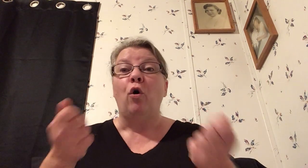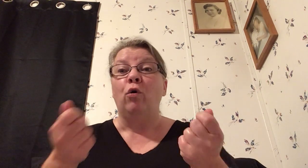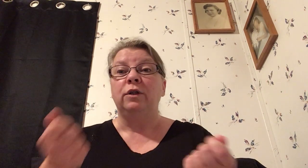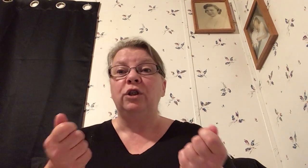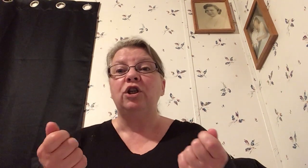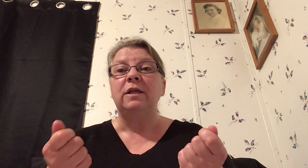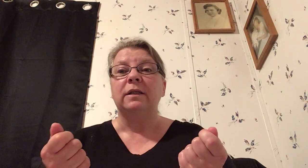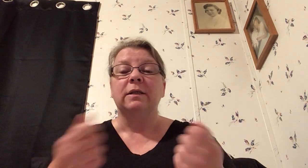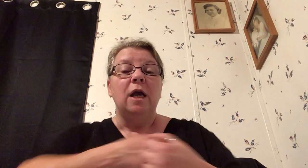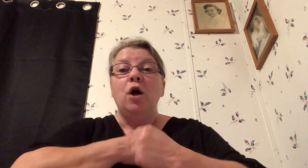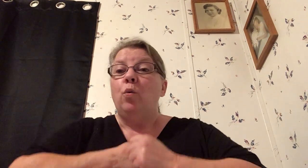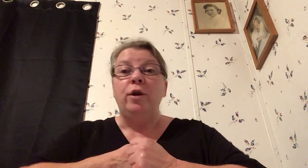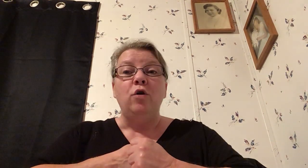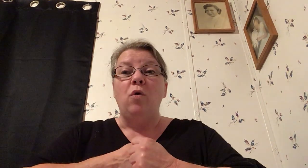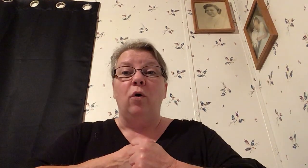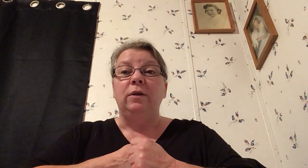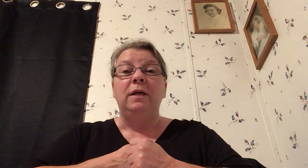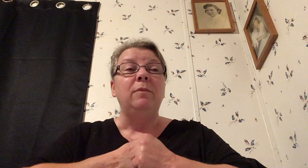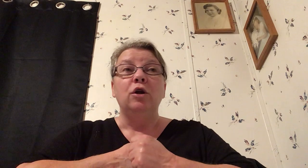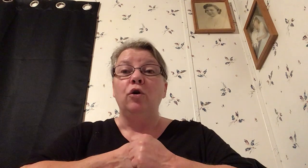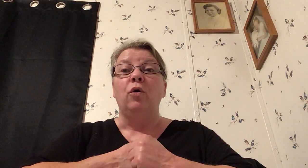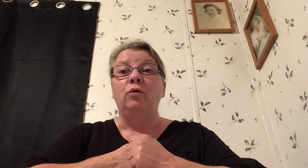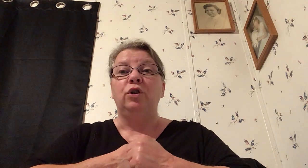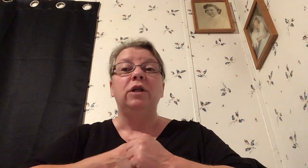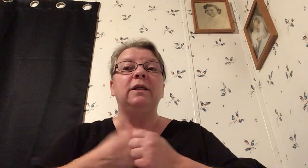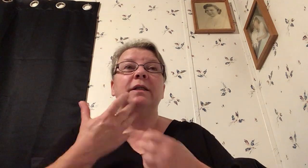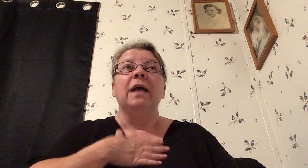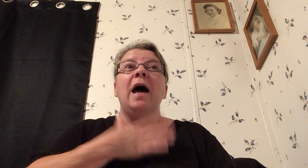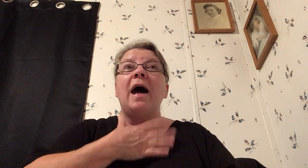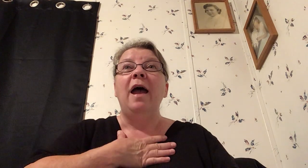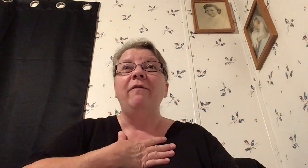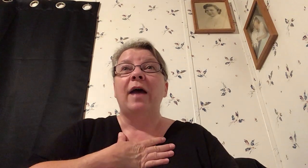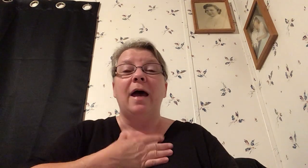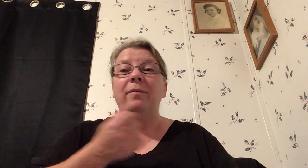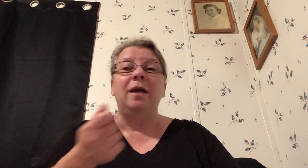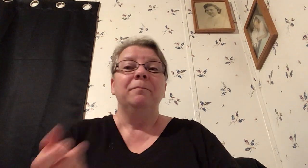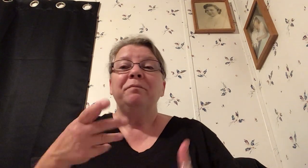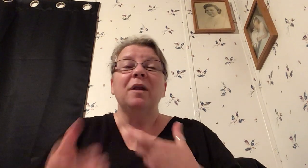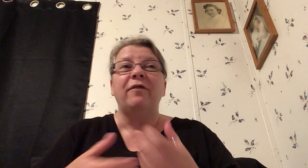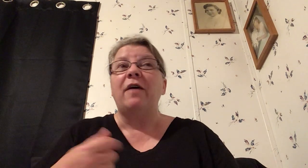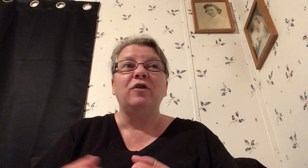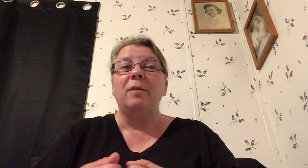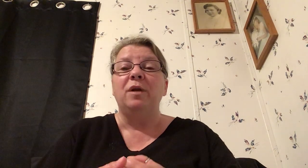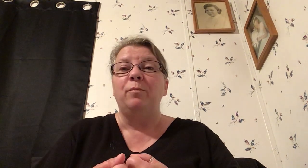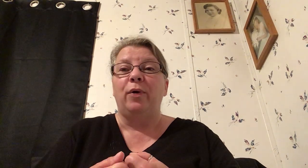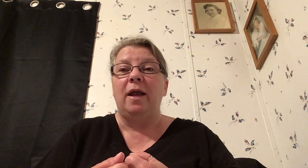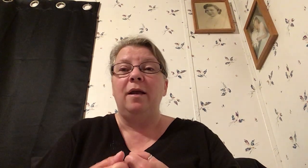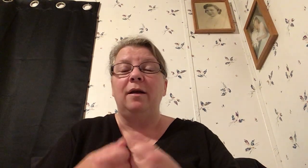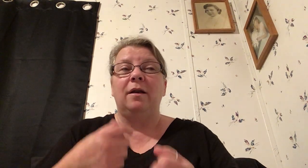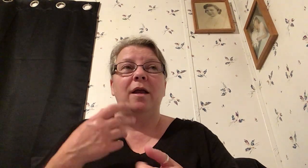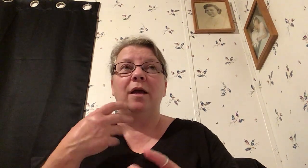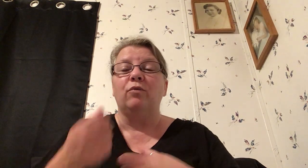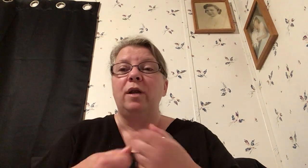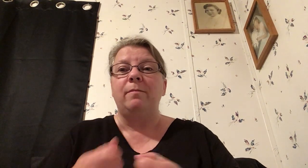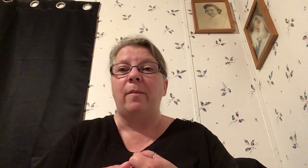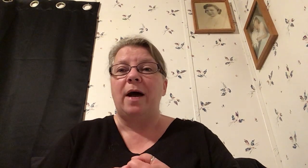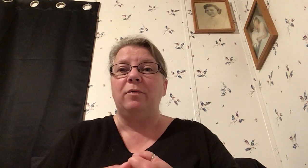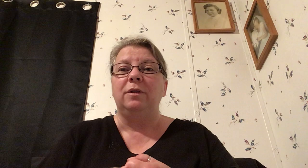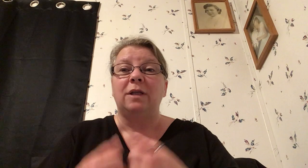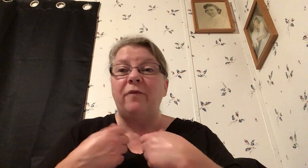holding Jesus when you hold him you're holding Jesus I have a habit of after I'm done praying and reading my Bible and stuff